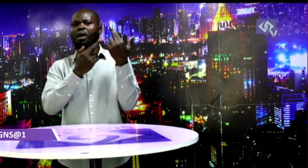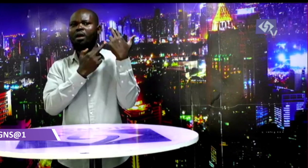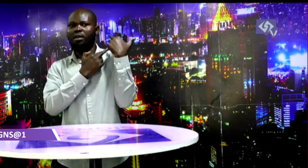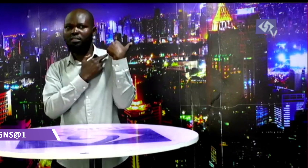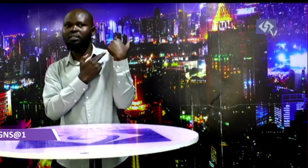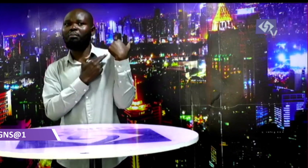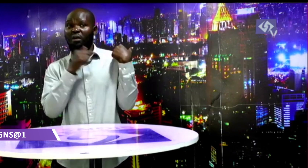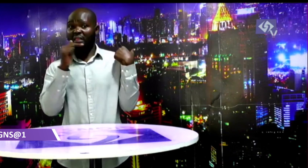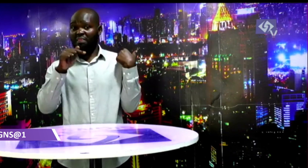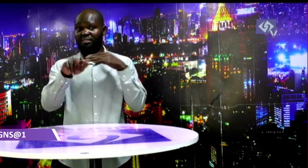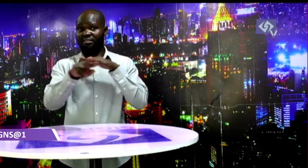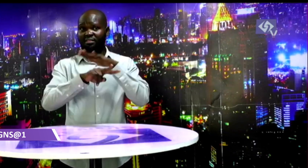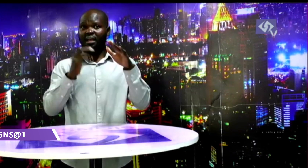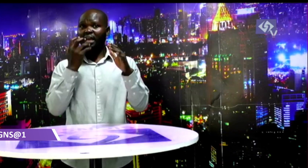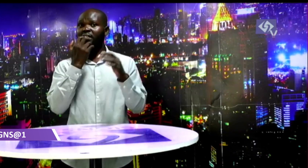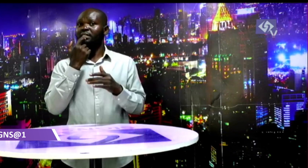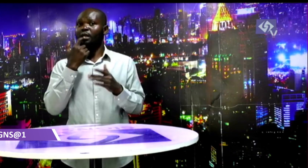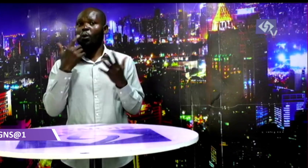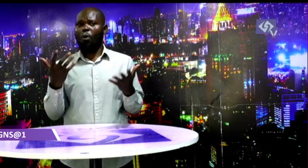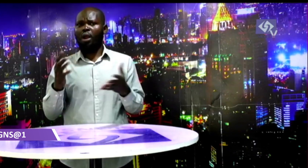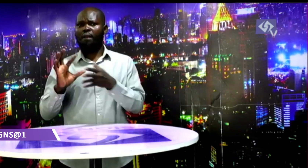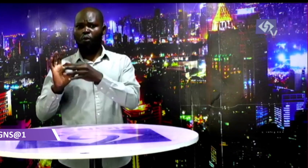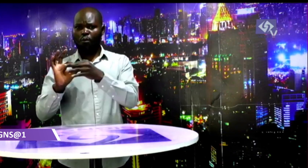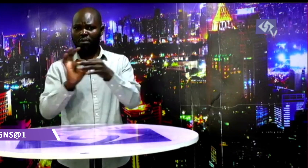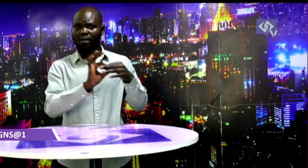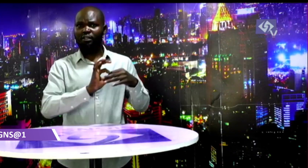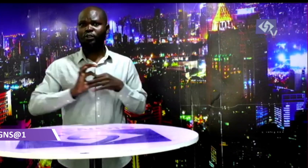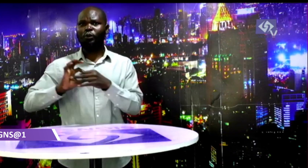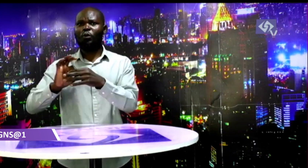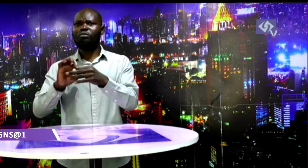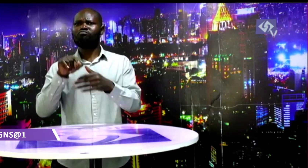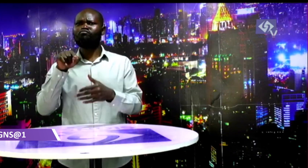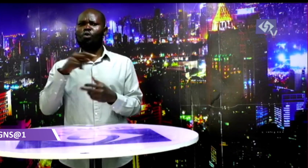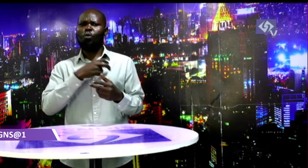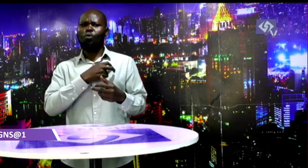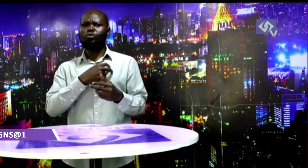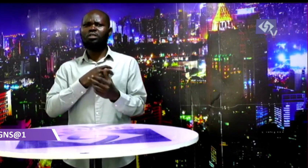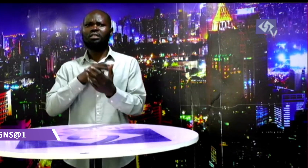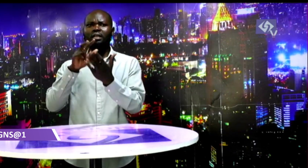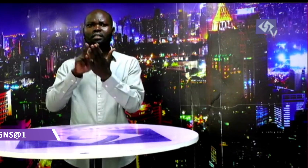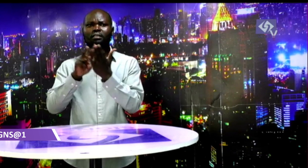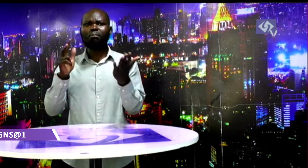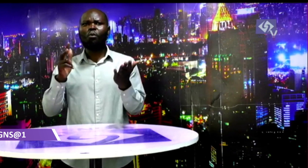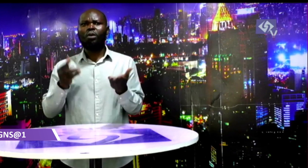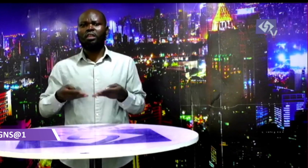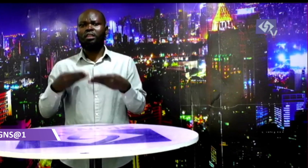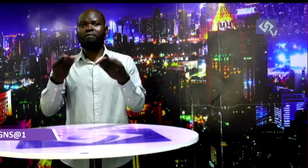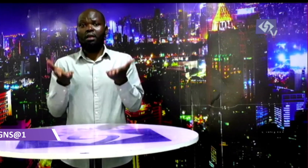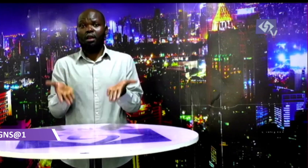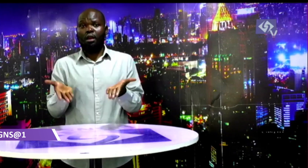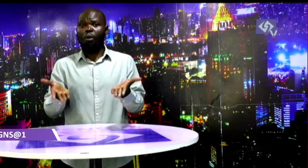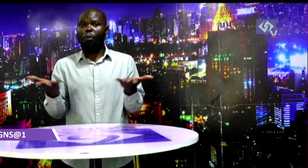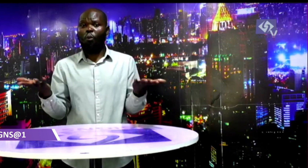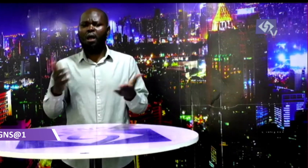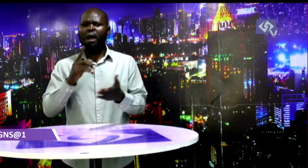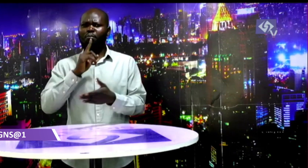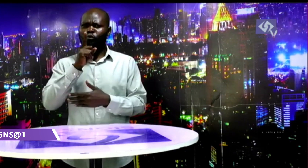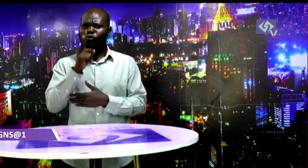a more efficient response the deputy president further emphasized the coordination